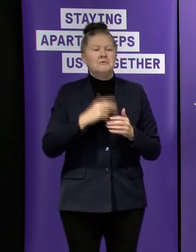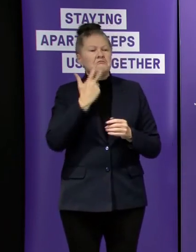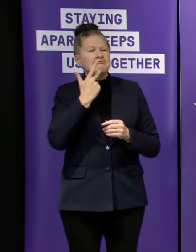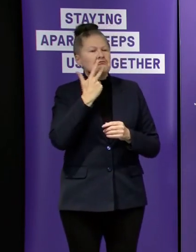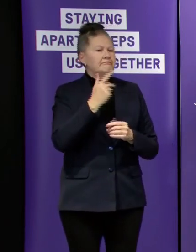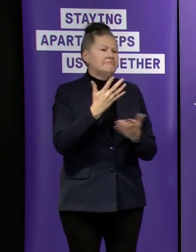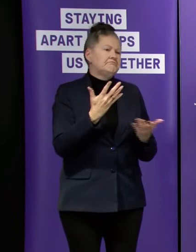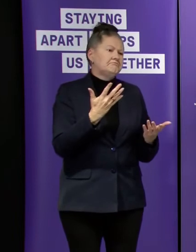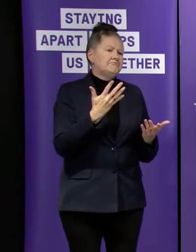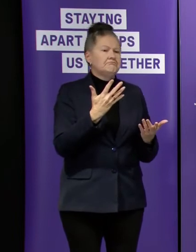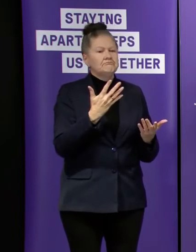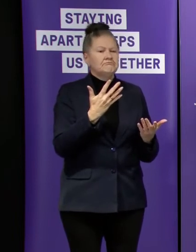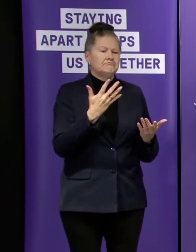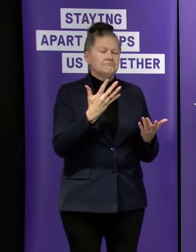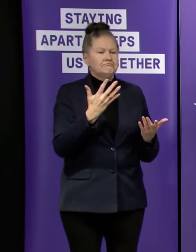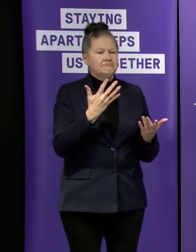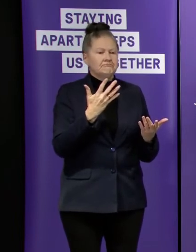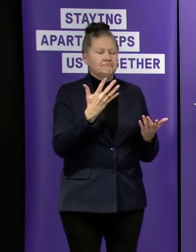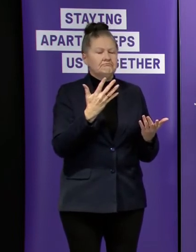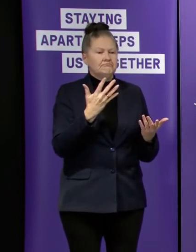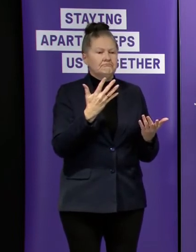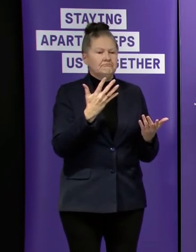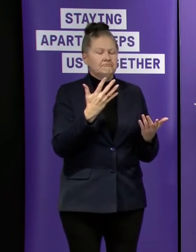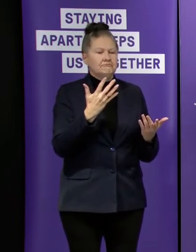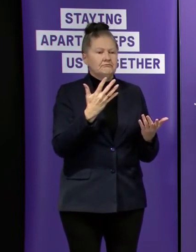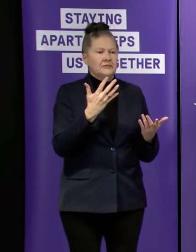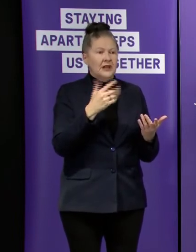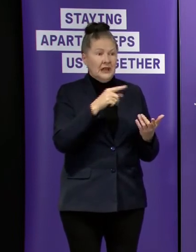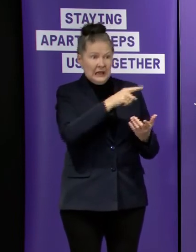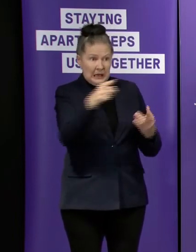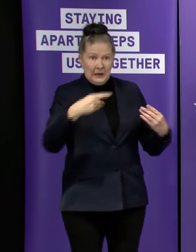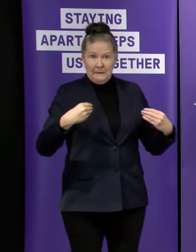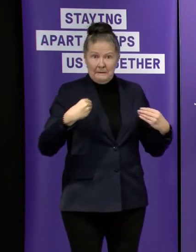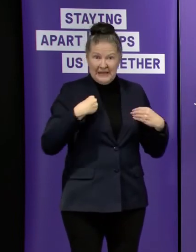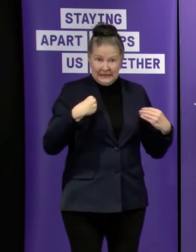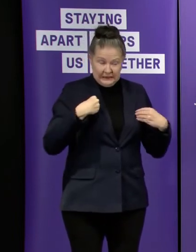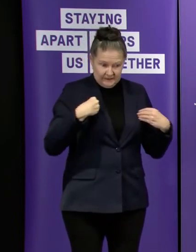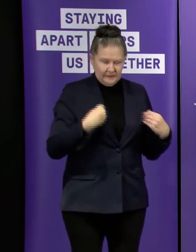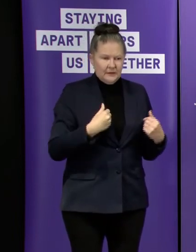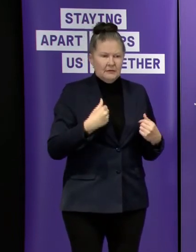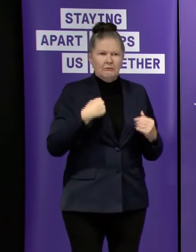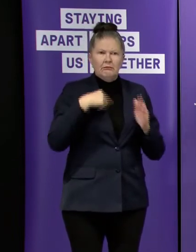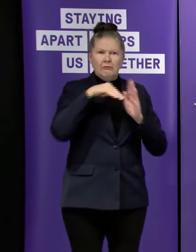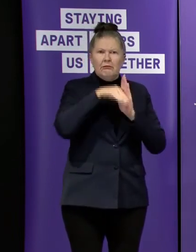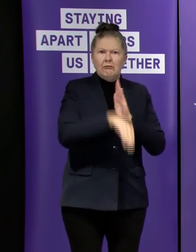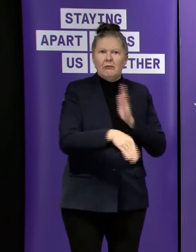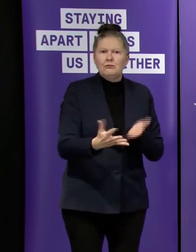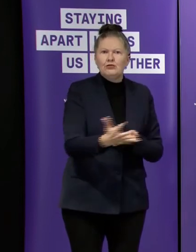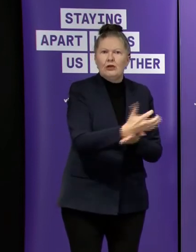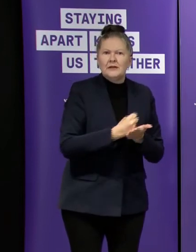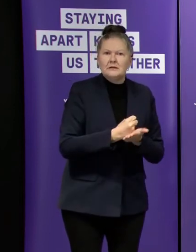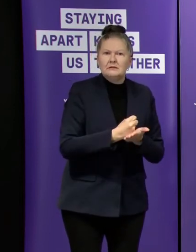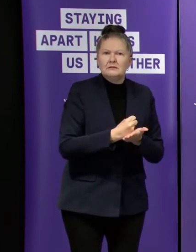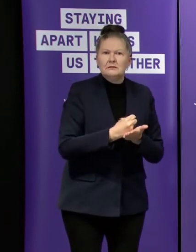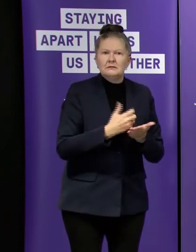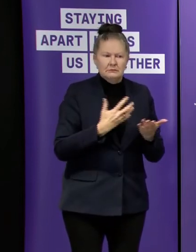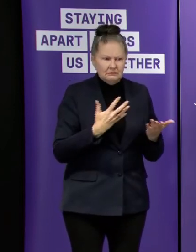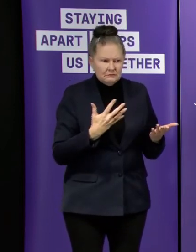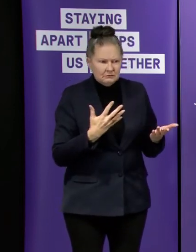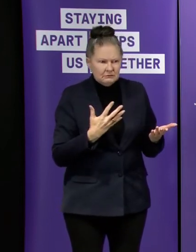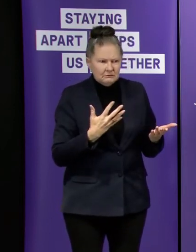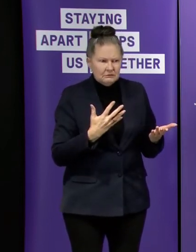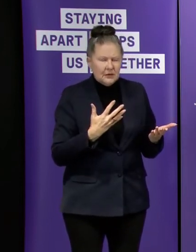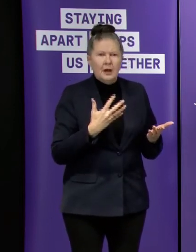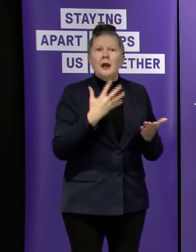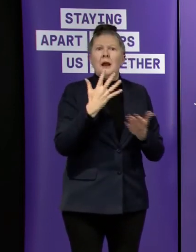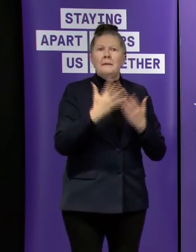you're identifying a a downturn in your capacity uh your turnover then you should have